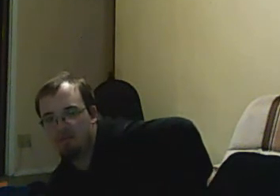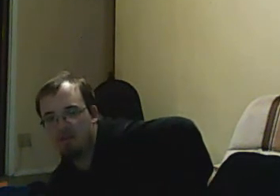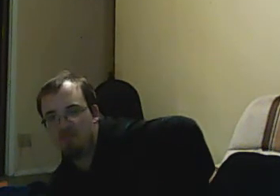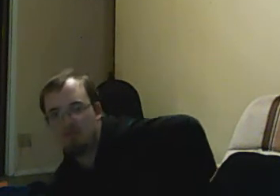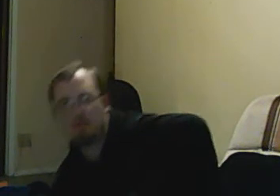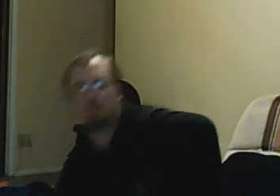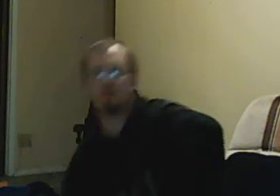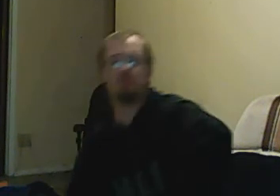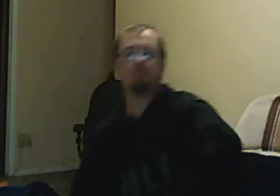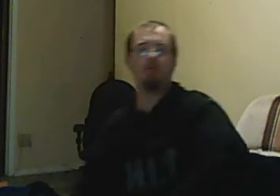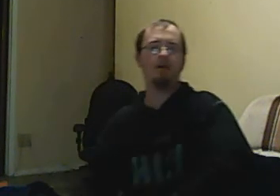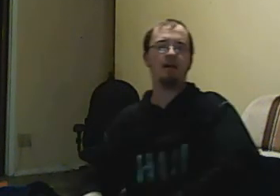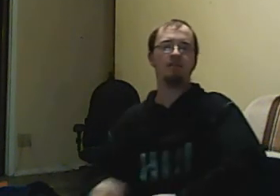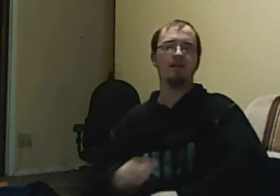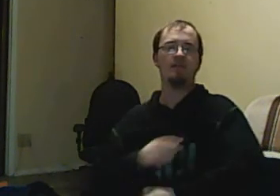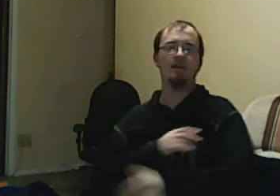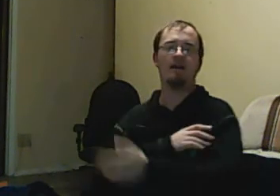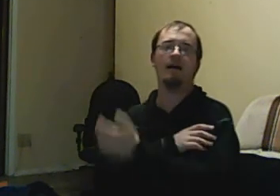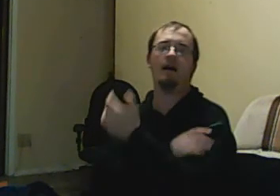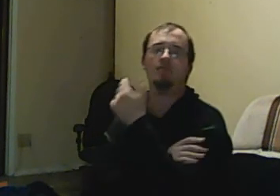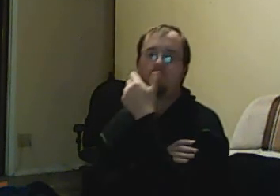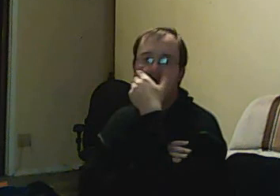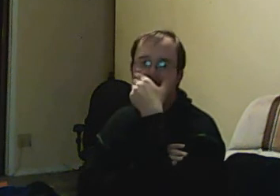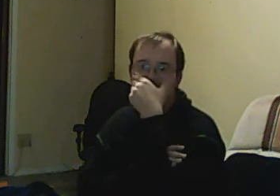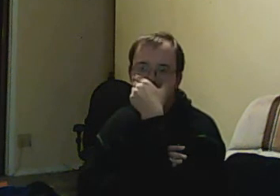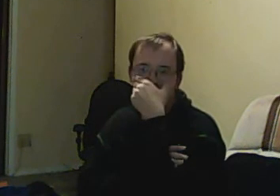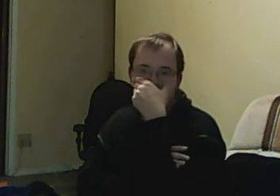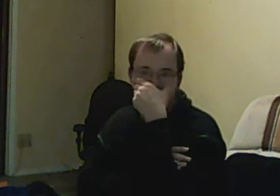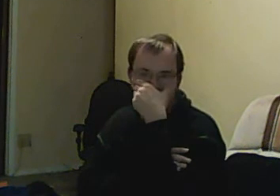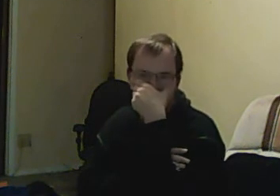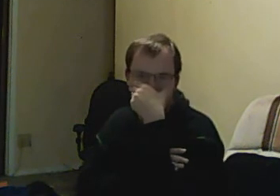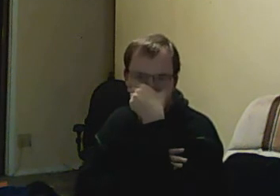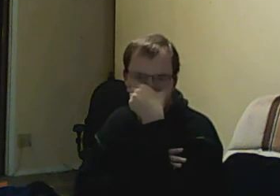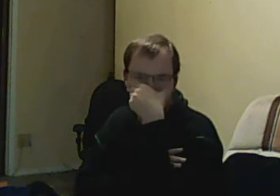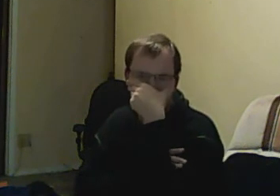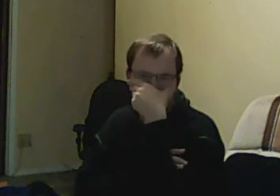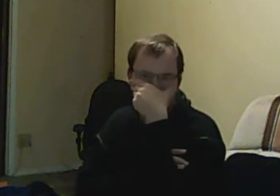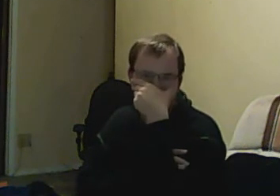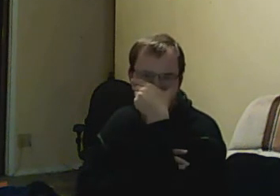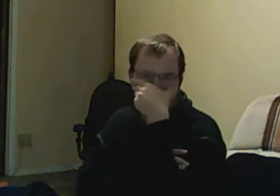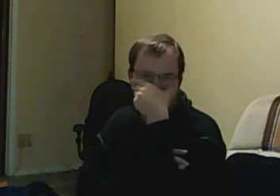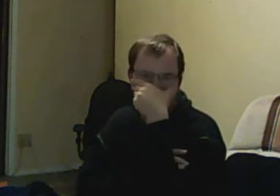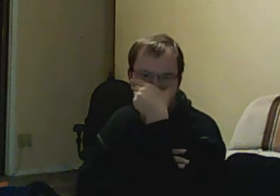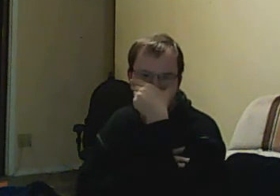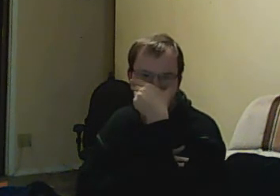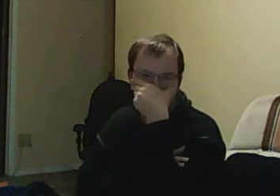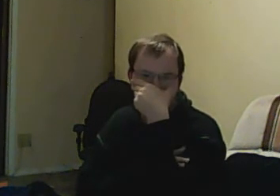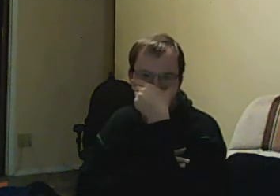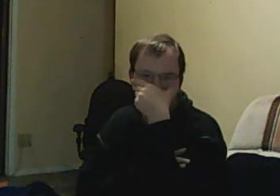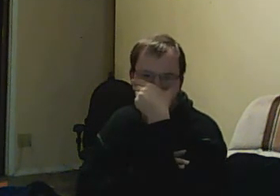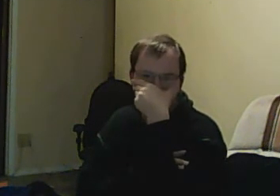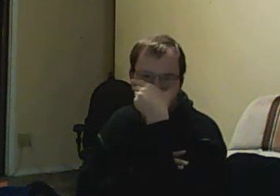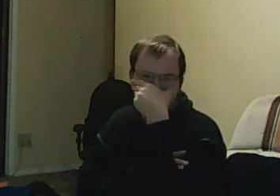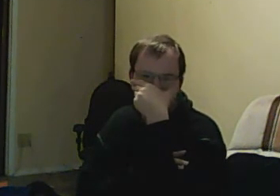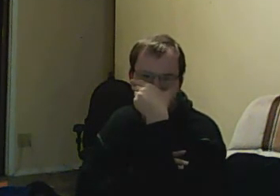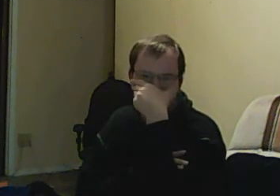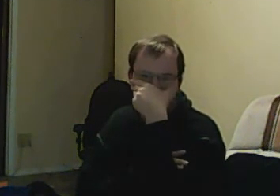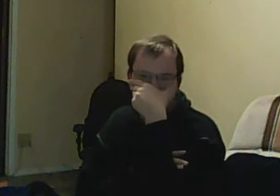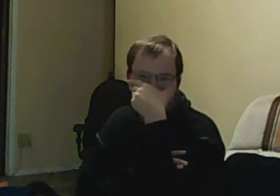Part 2 was Preparation. When we're kind of grassy, the actors kept in the dark about future stories until they gripped the scripts at table reads. Many of